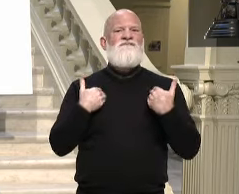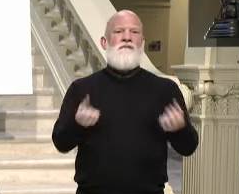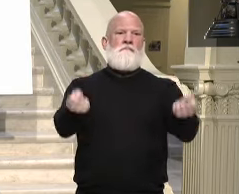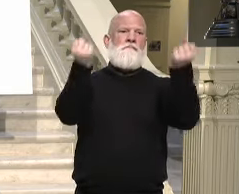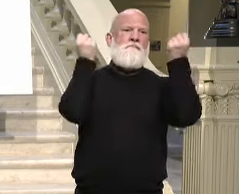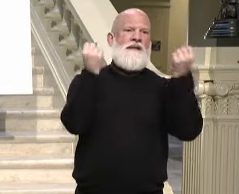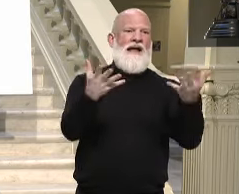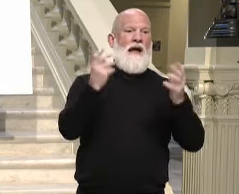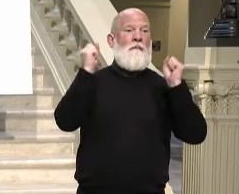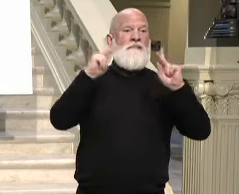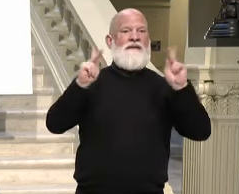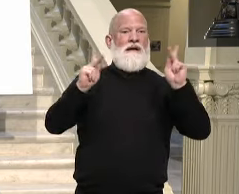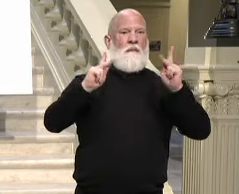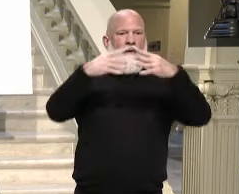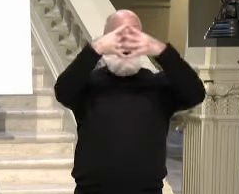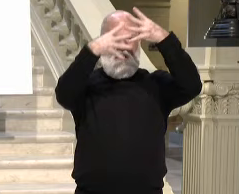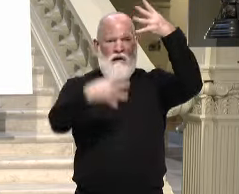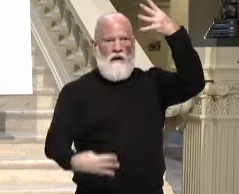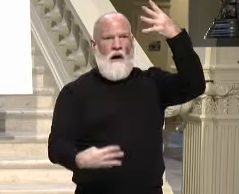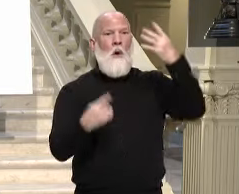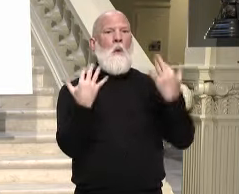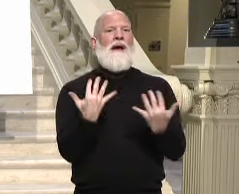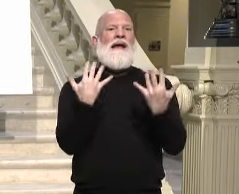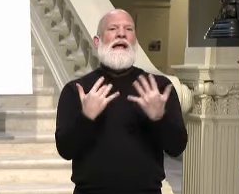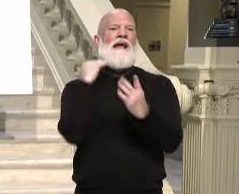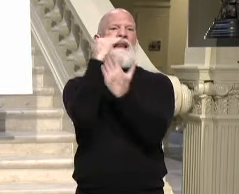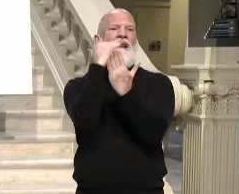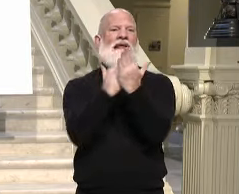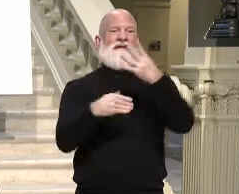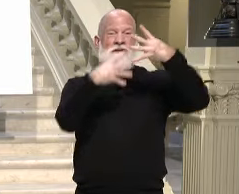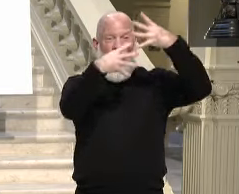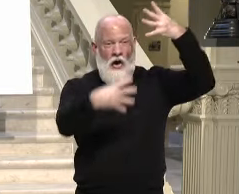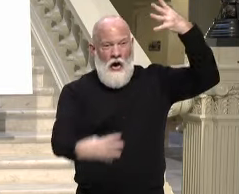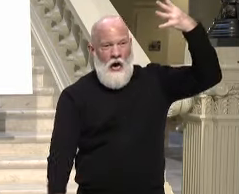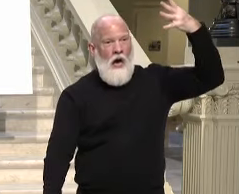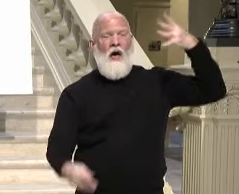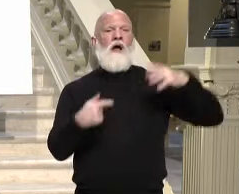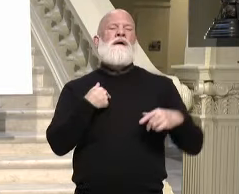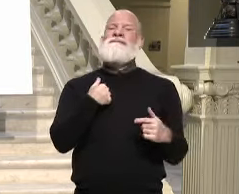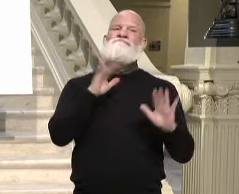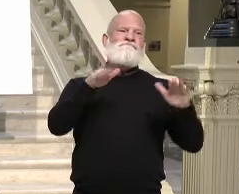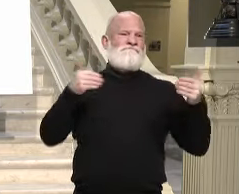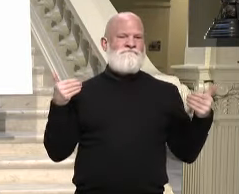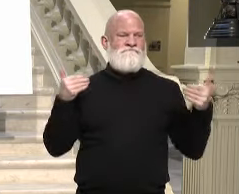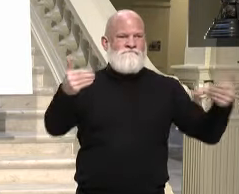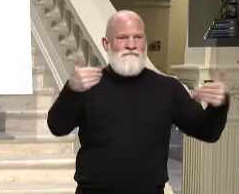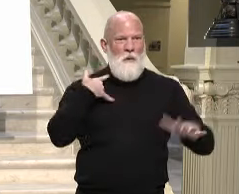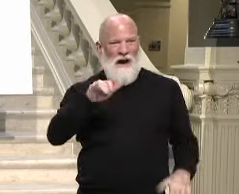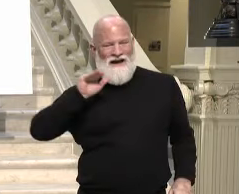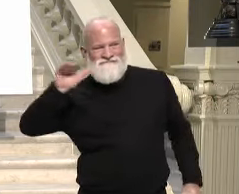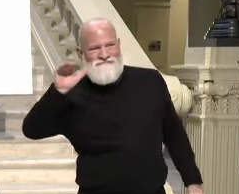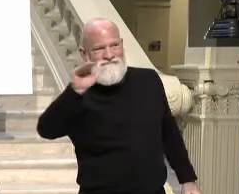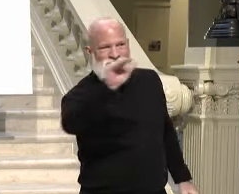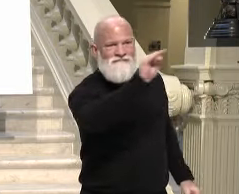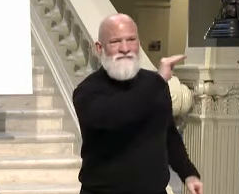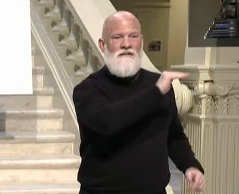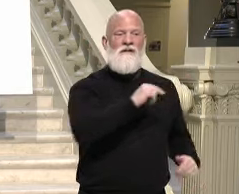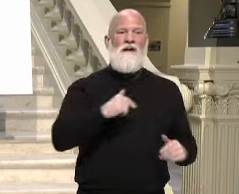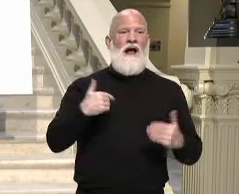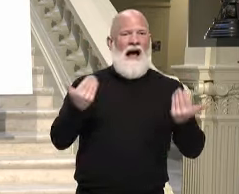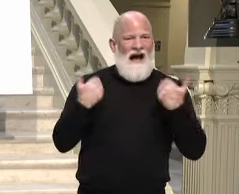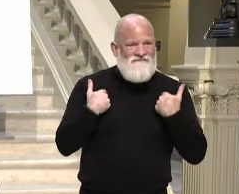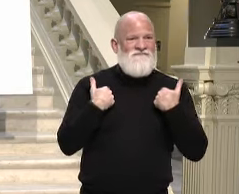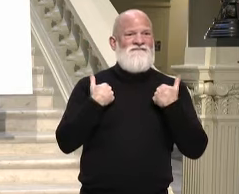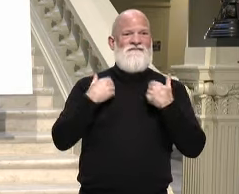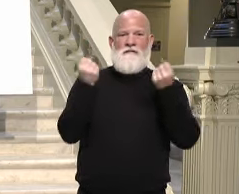still plenty of demand out there. I'd like to remind Georgians that we have a wide variety of private providers